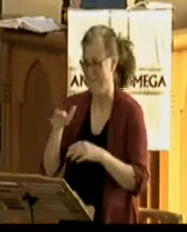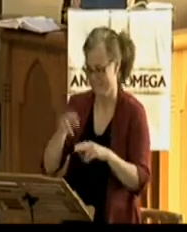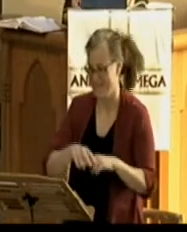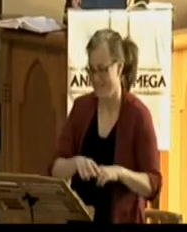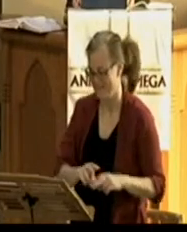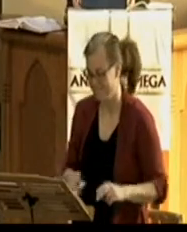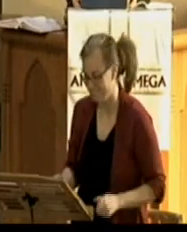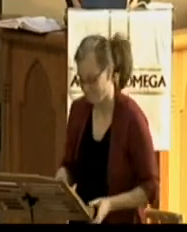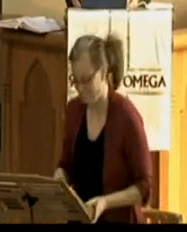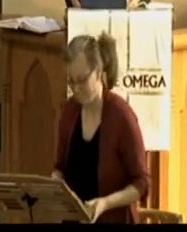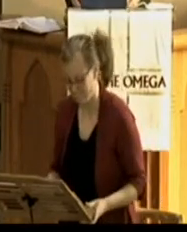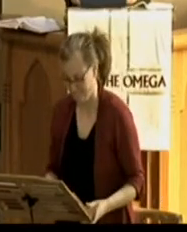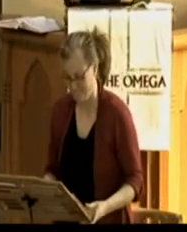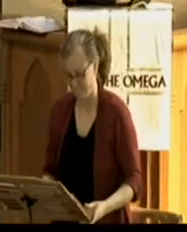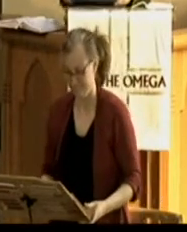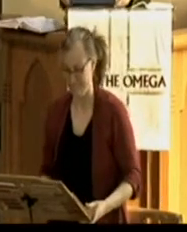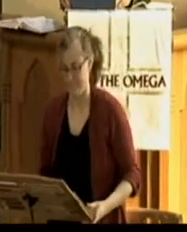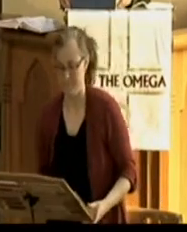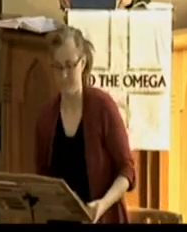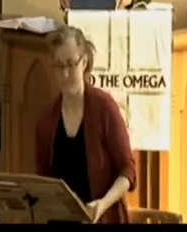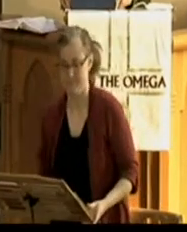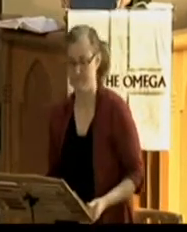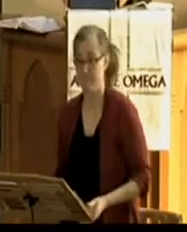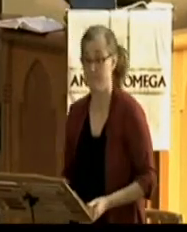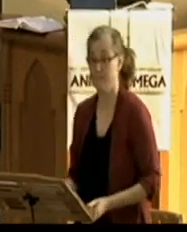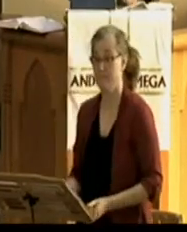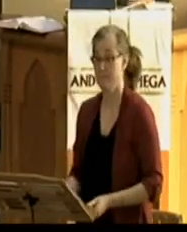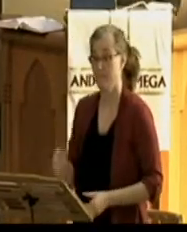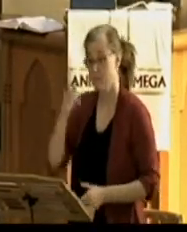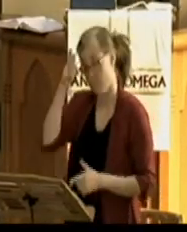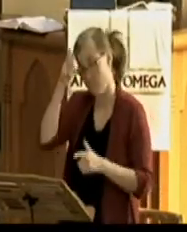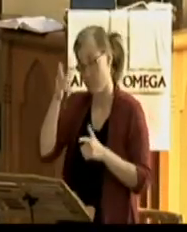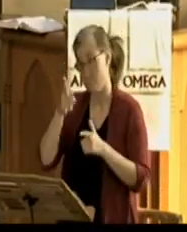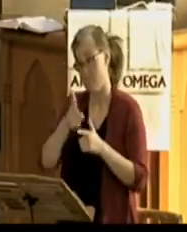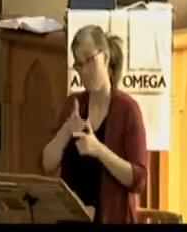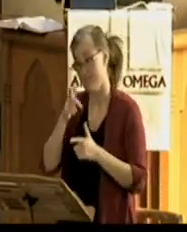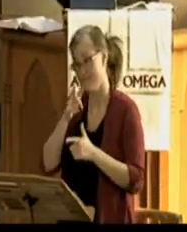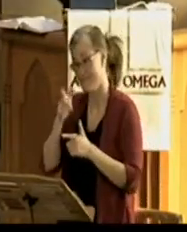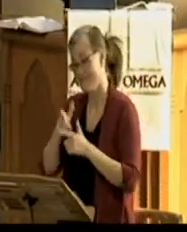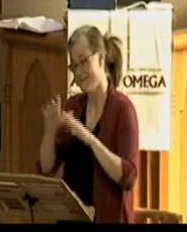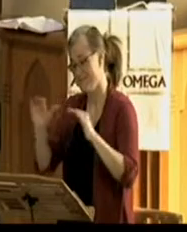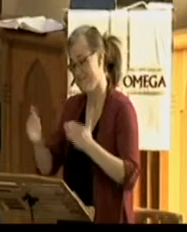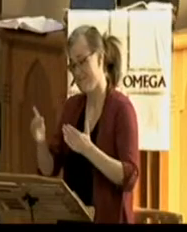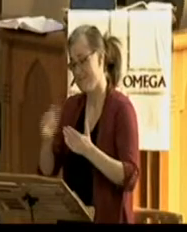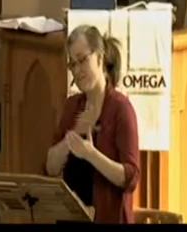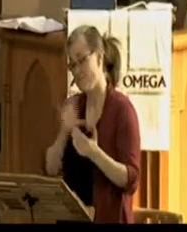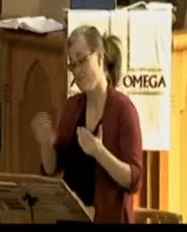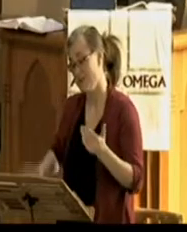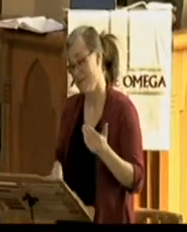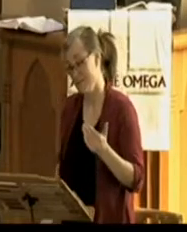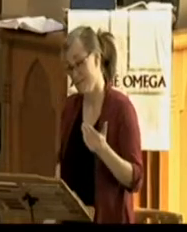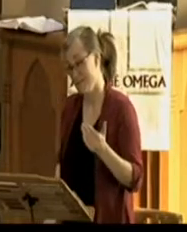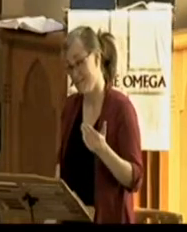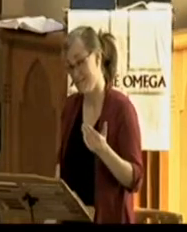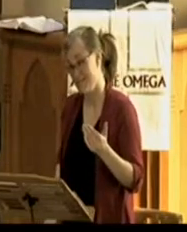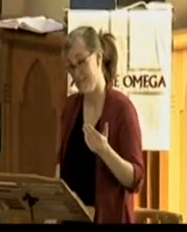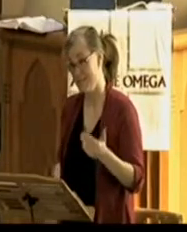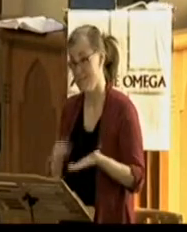Well, brothers and sisters in Christ, the scripture here calls Thomas the twin. We often have another name for him, don't we?